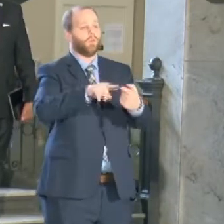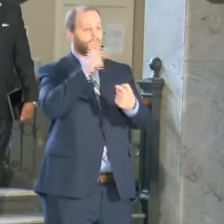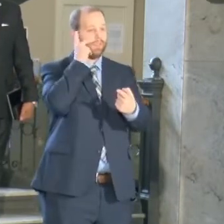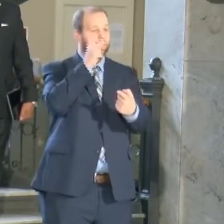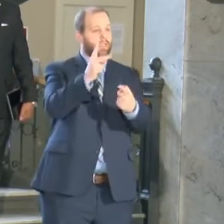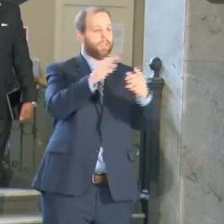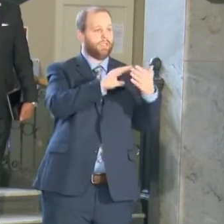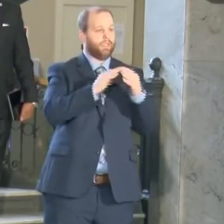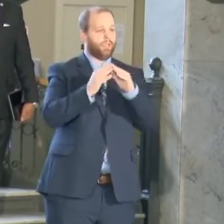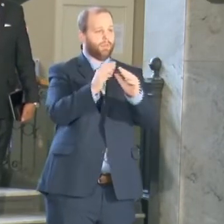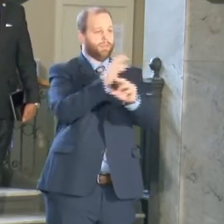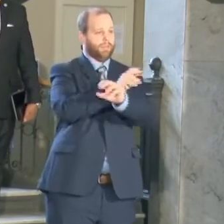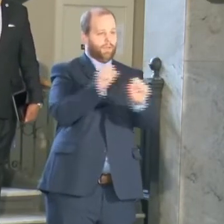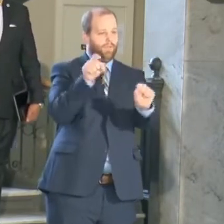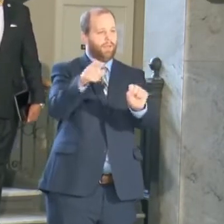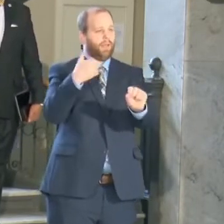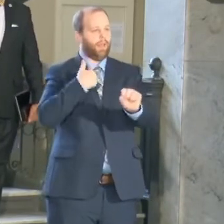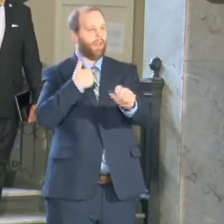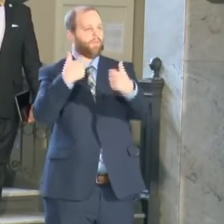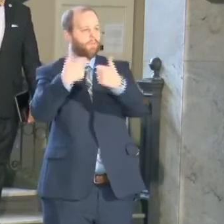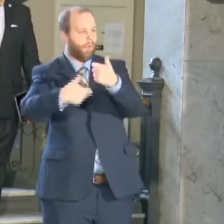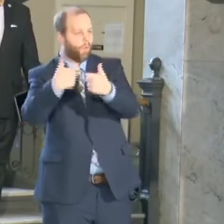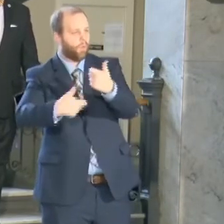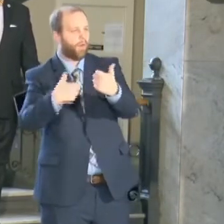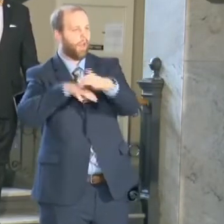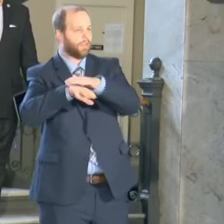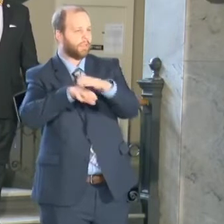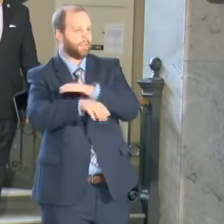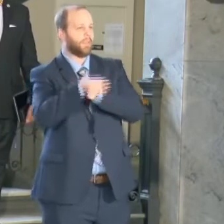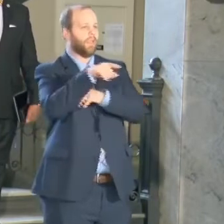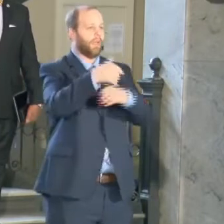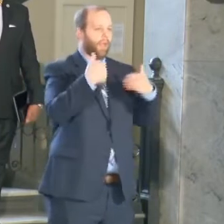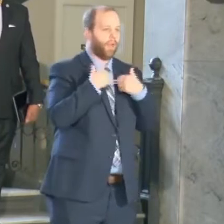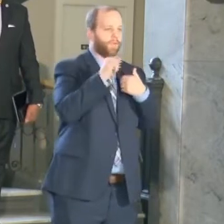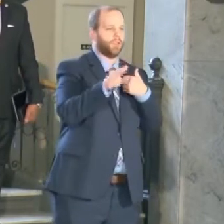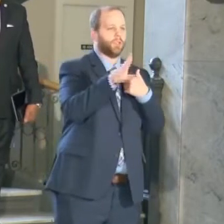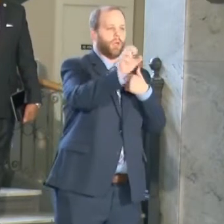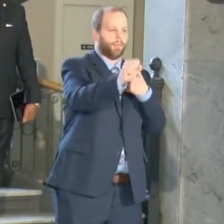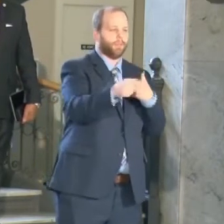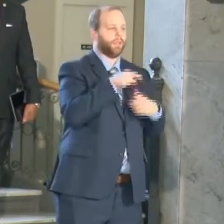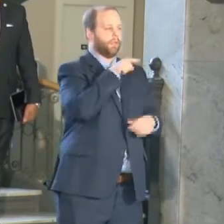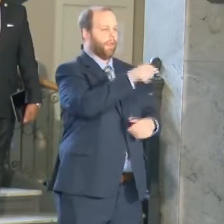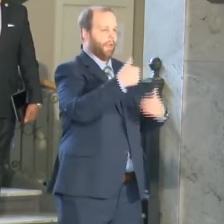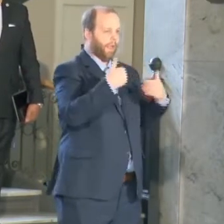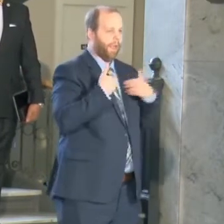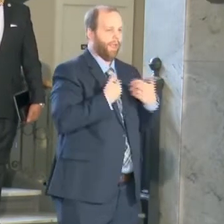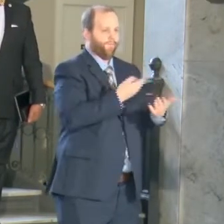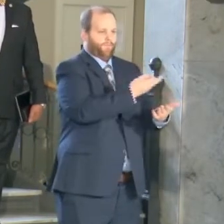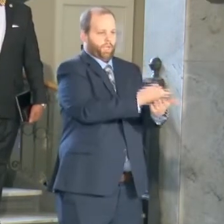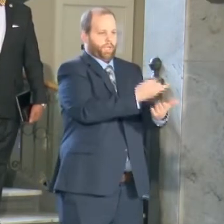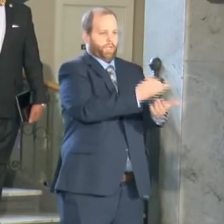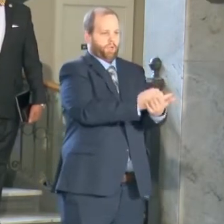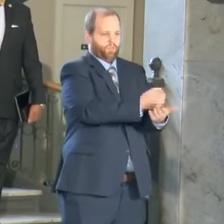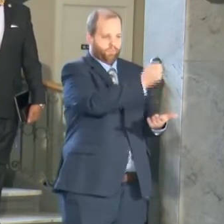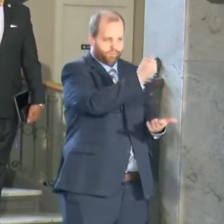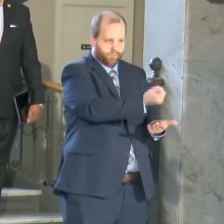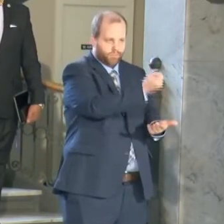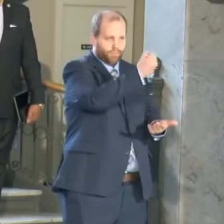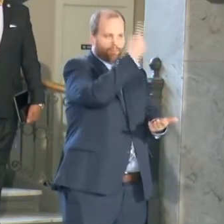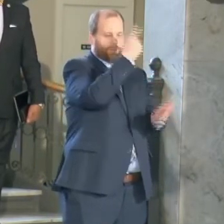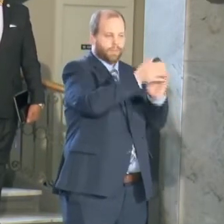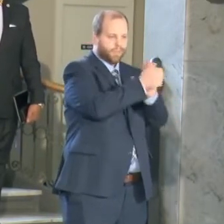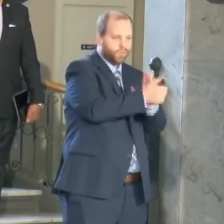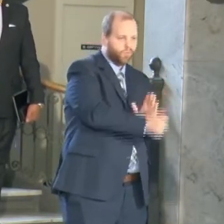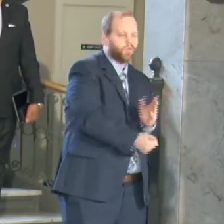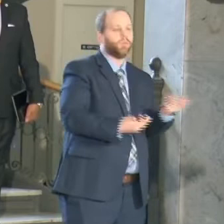of access to capital. When you see a safe neighborhood, you see a neighborhood who understands financial literacy. And so again, when you see a safe neighborhood, you see proactive